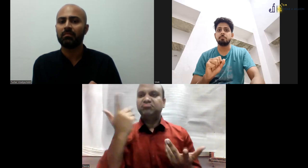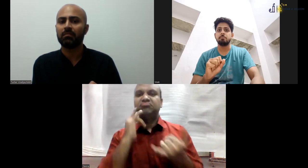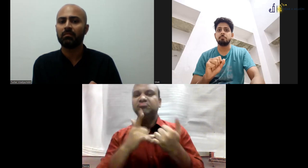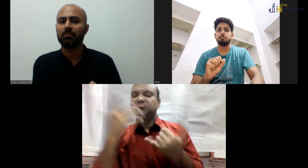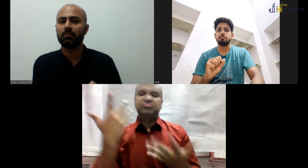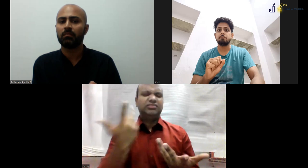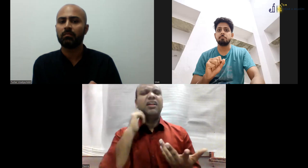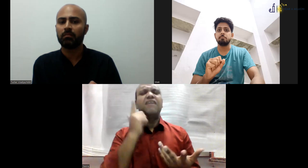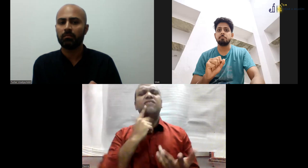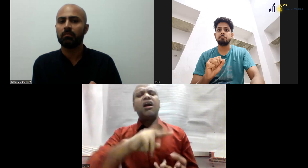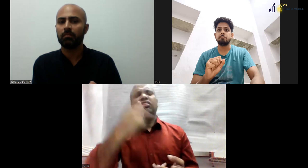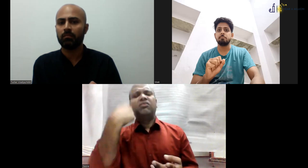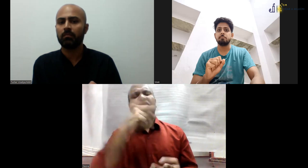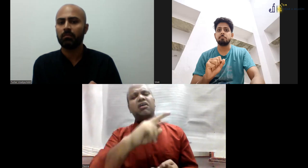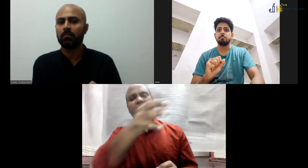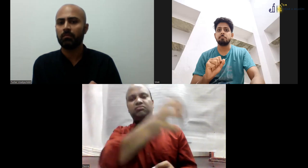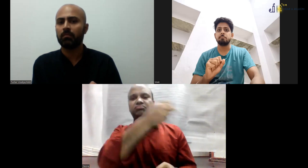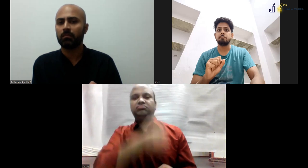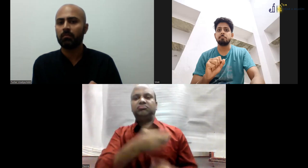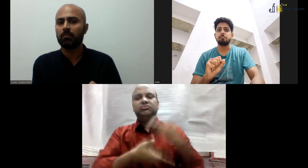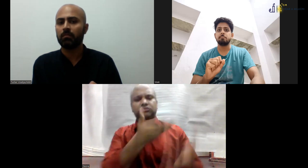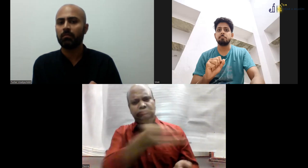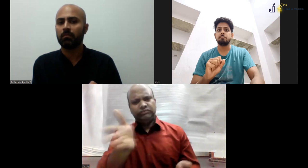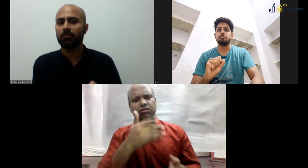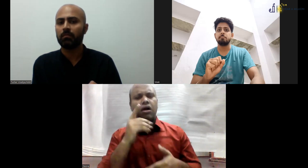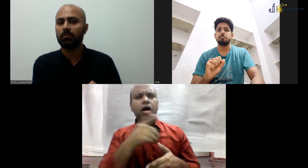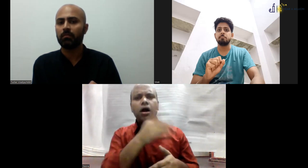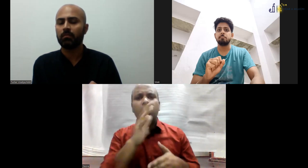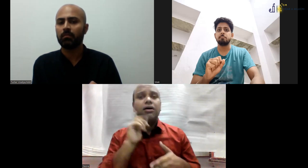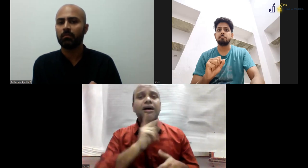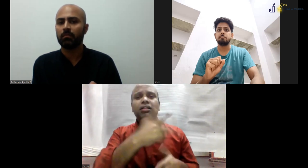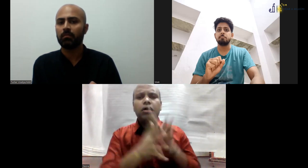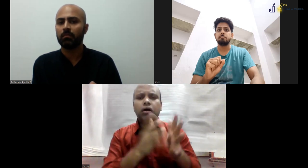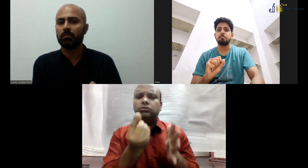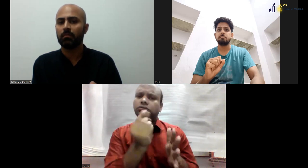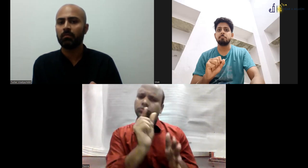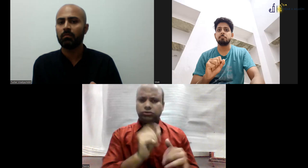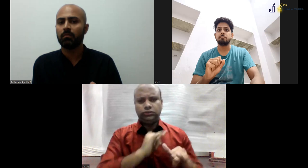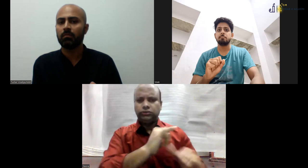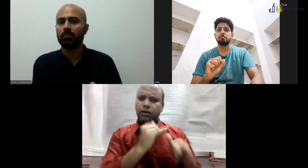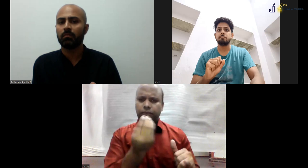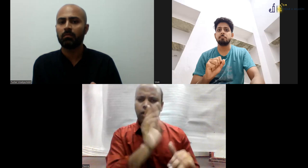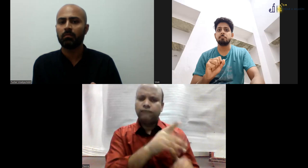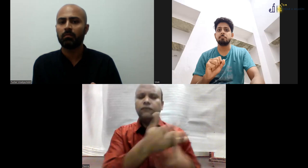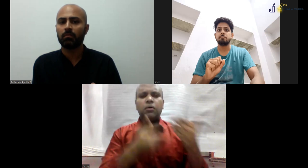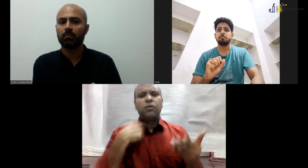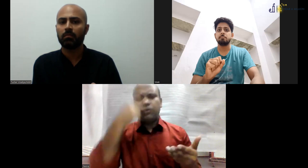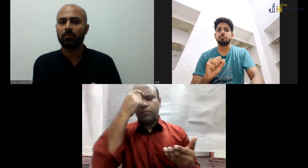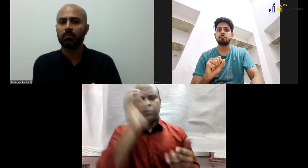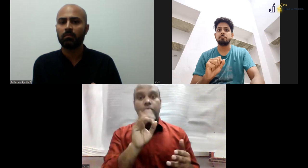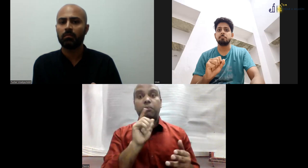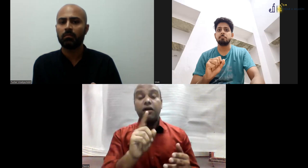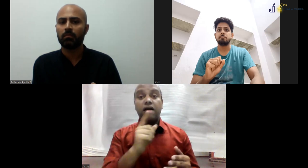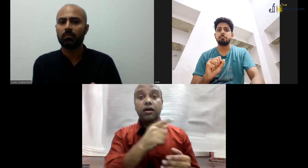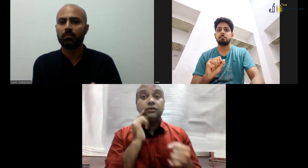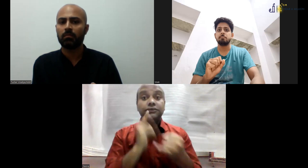are not nearby. They are far, but doesn't matter, you know, in